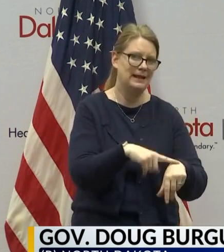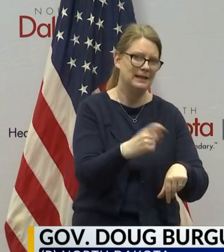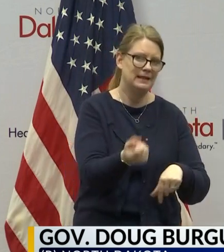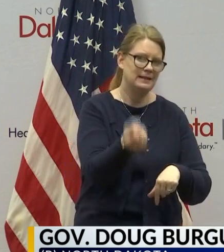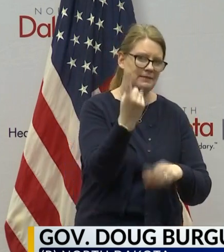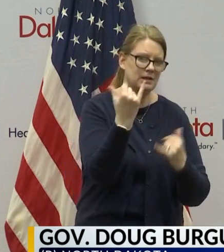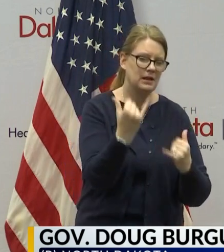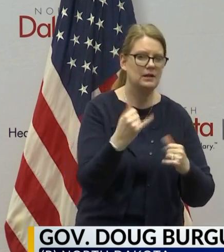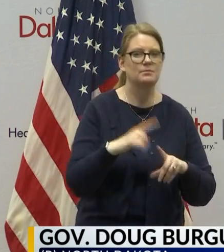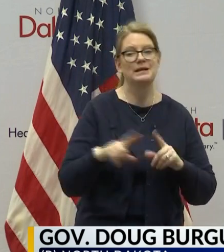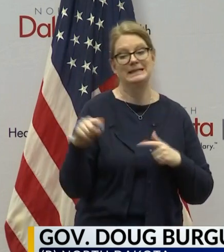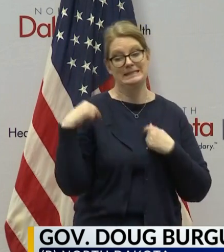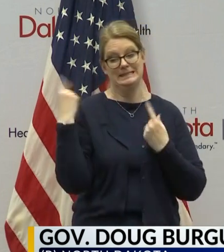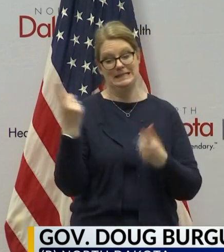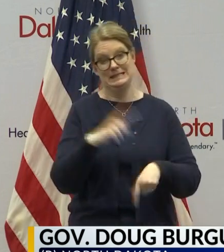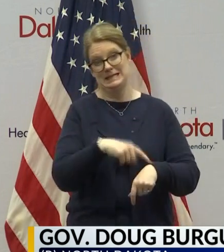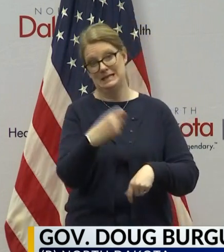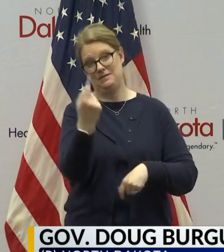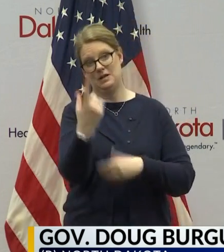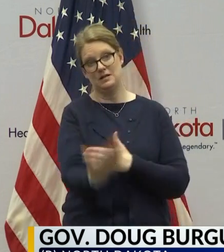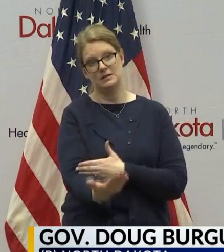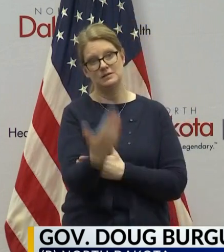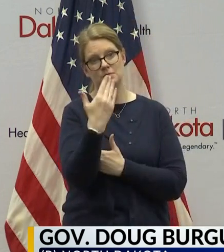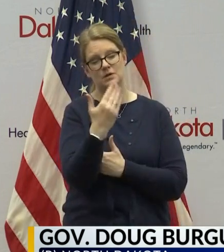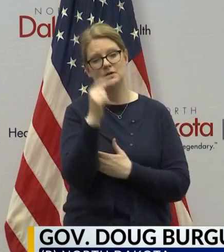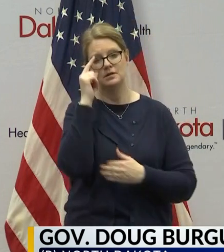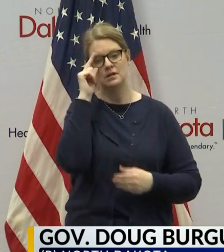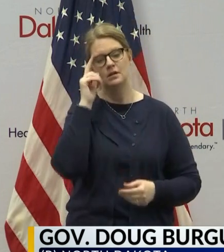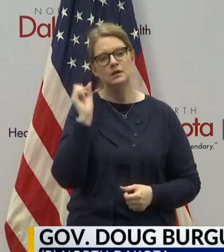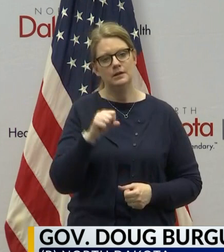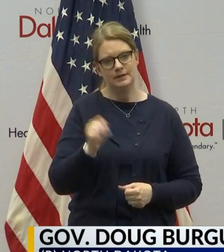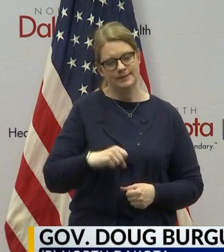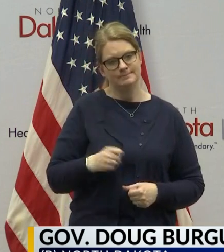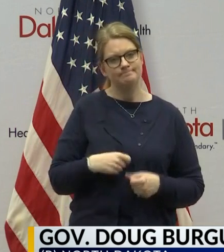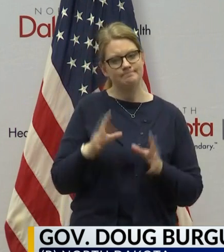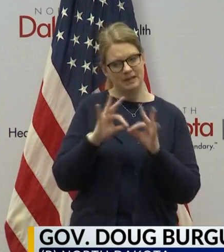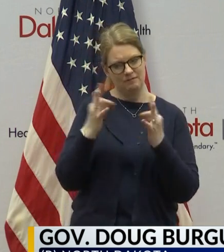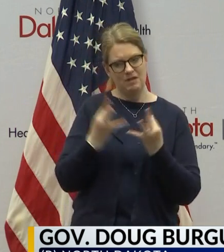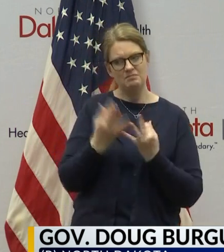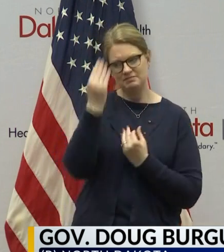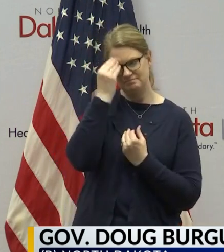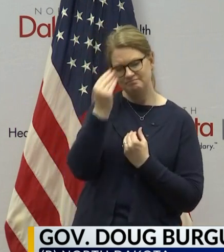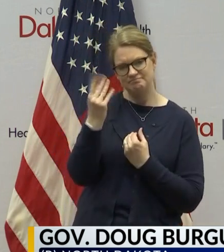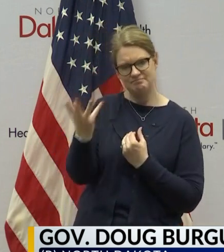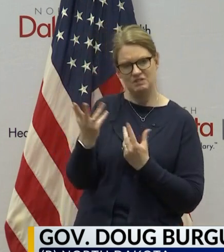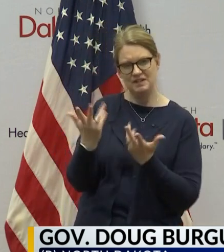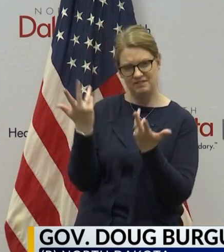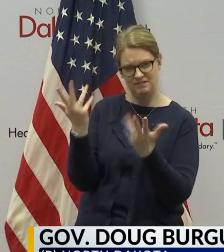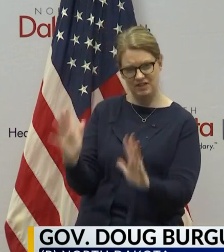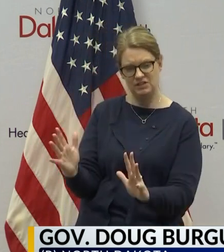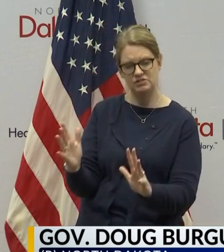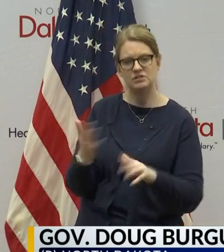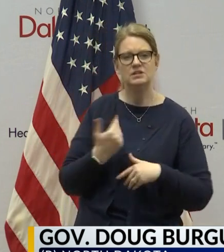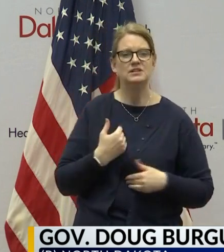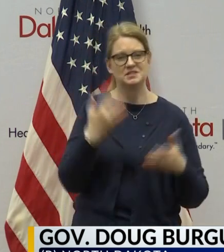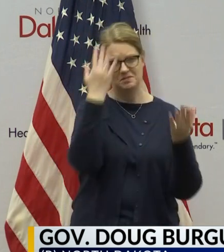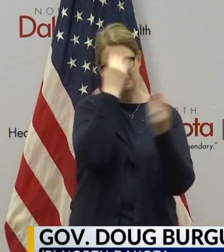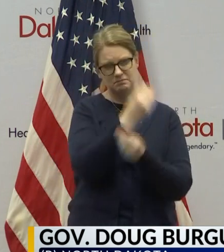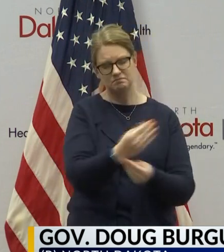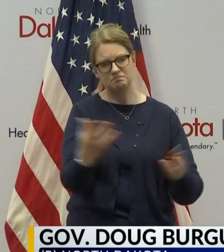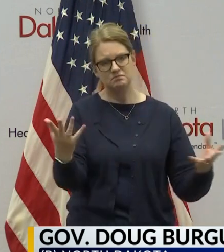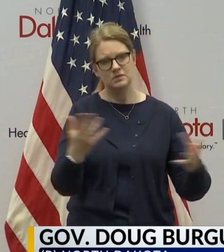But since 11 o'clock this morning, we have had a confirmation. The family has been notified. So we're sharing today